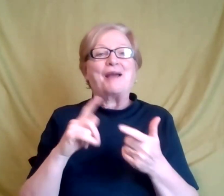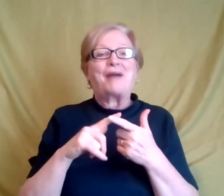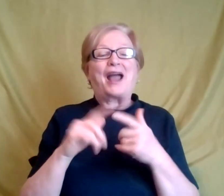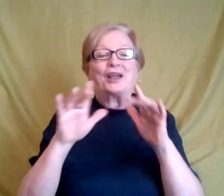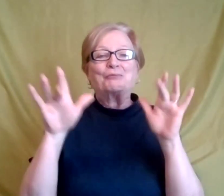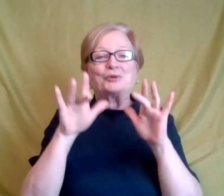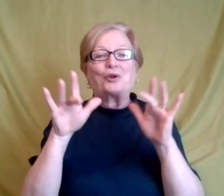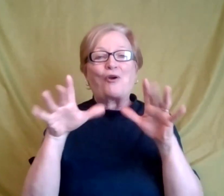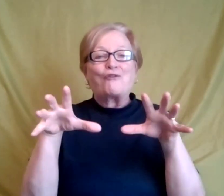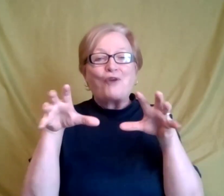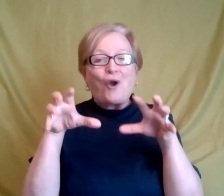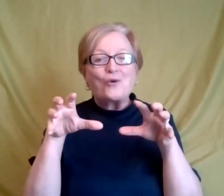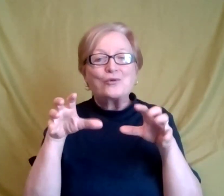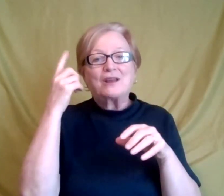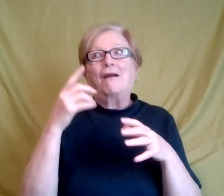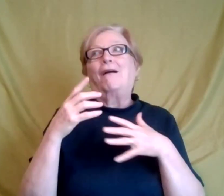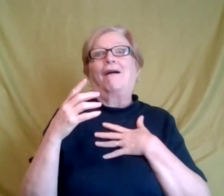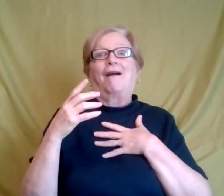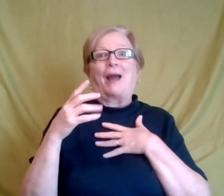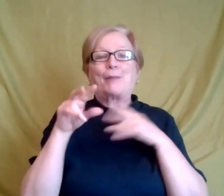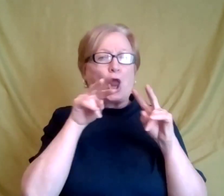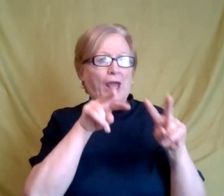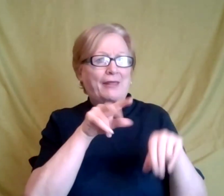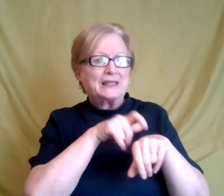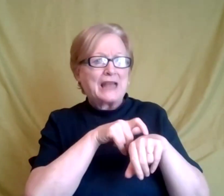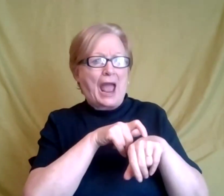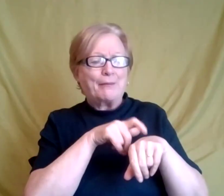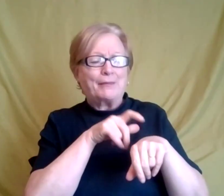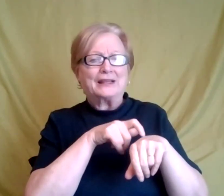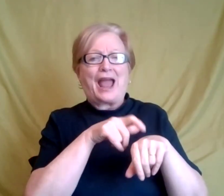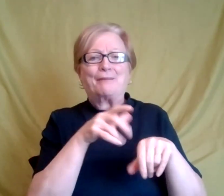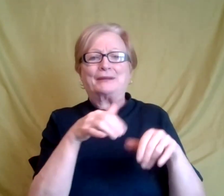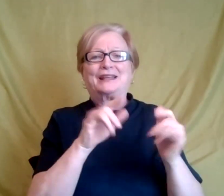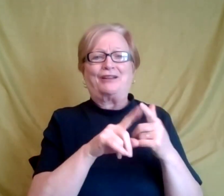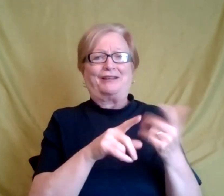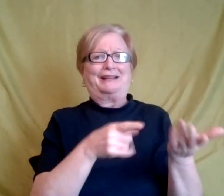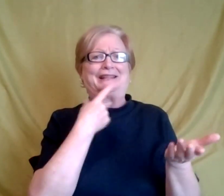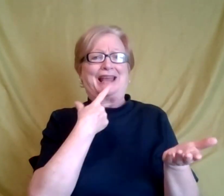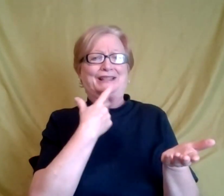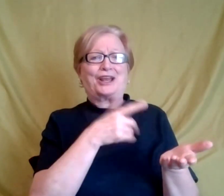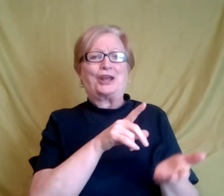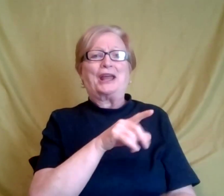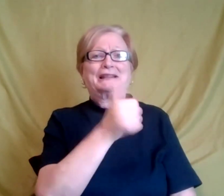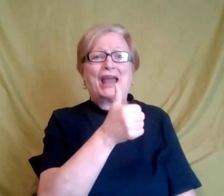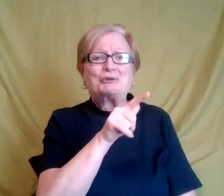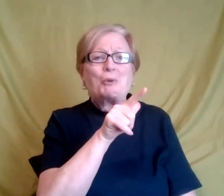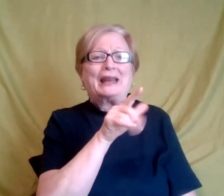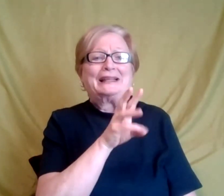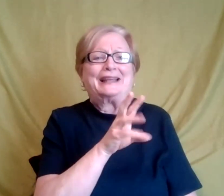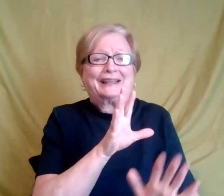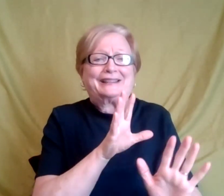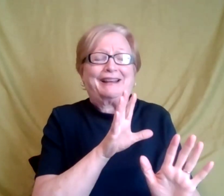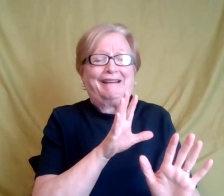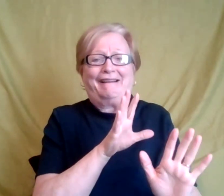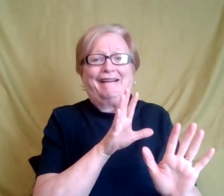just froze on me. And I'm looking at the time and the time is still 1026 on my, on my laptop. So I